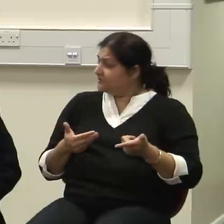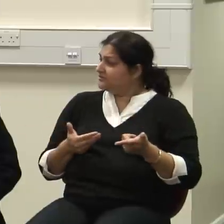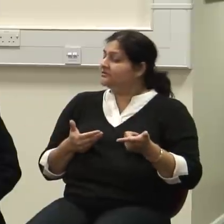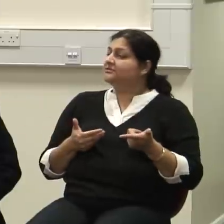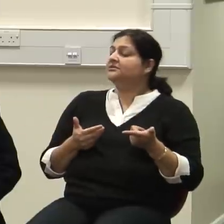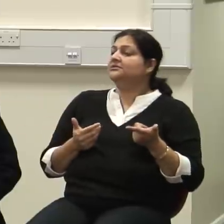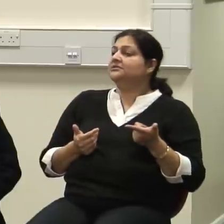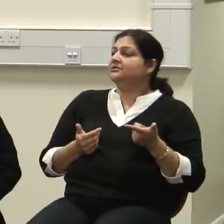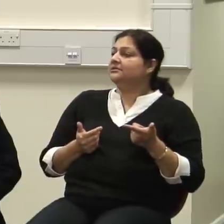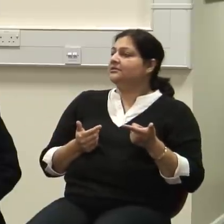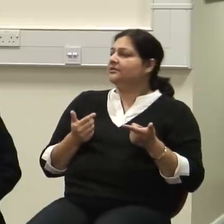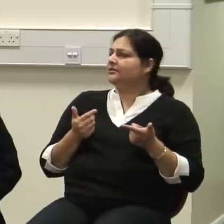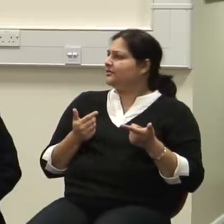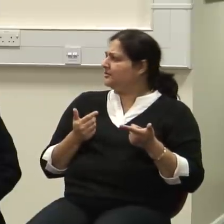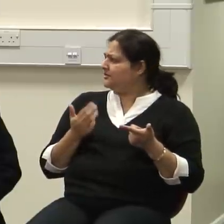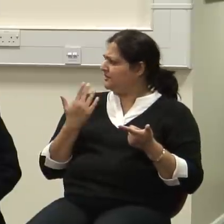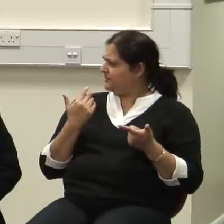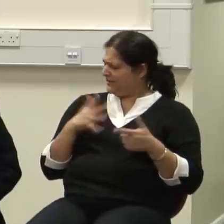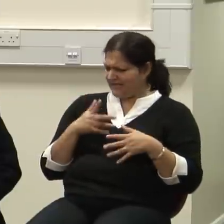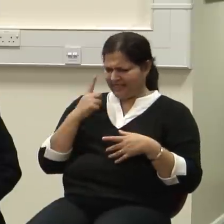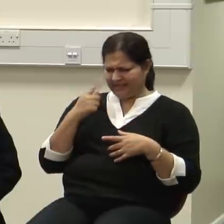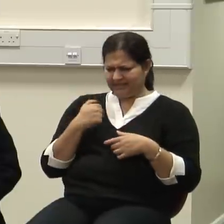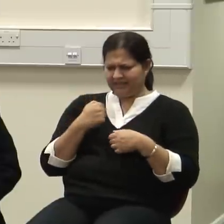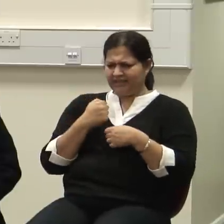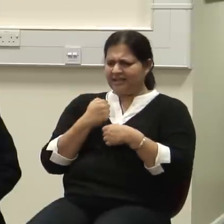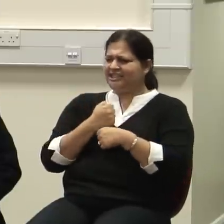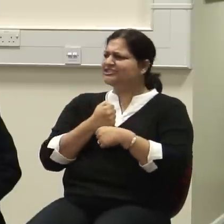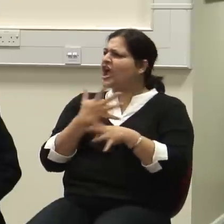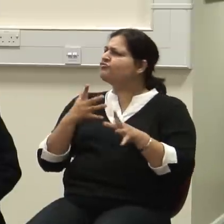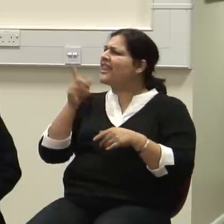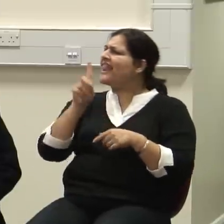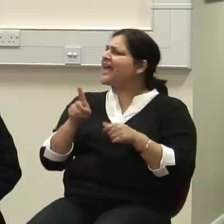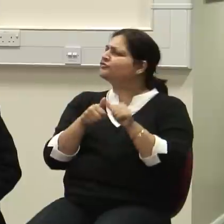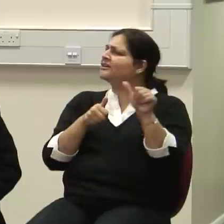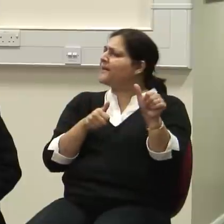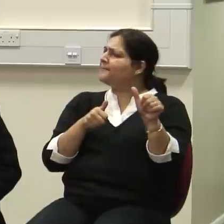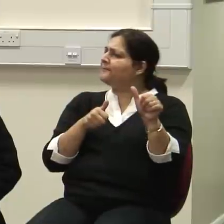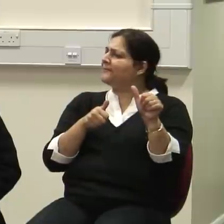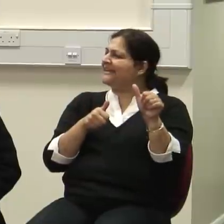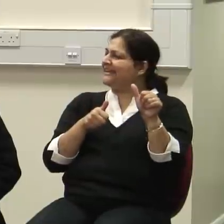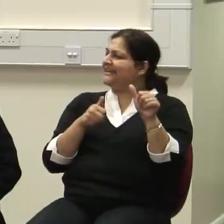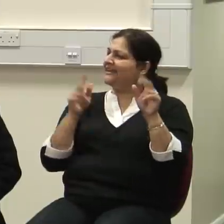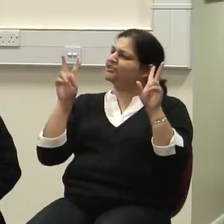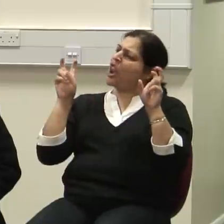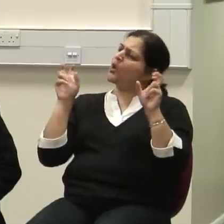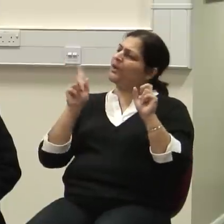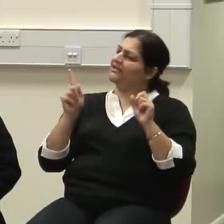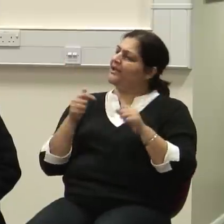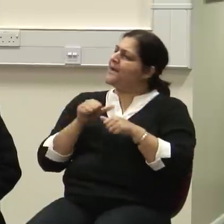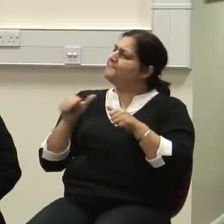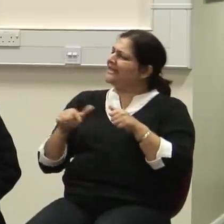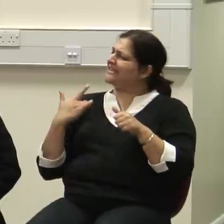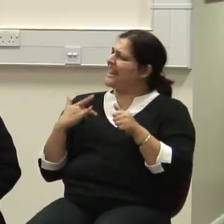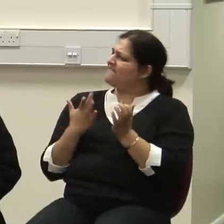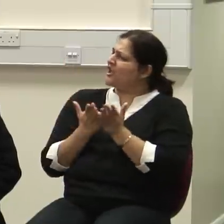electric slogan, I think general electric slogan, better living through chemistry, that has become a kind of an ironic